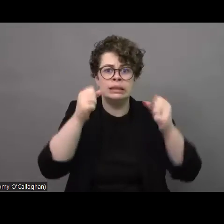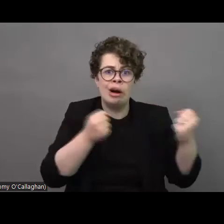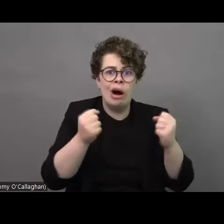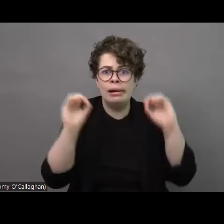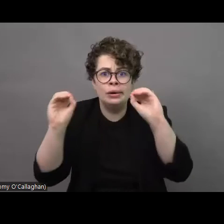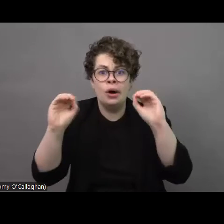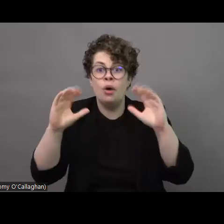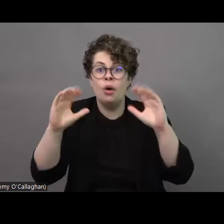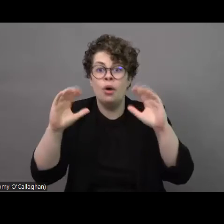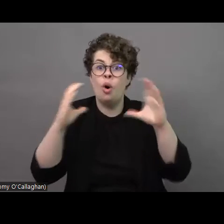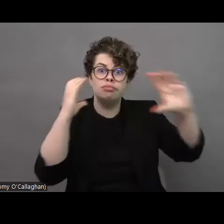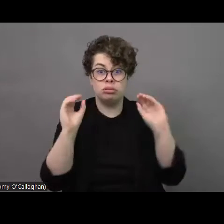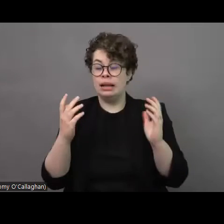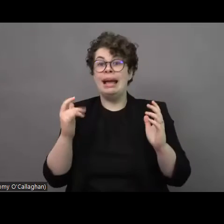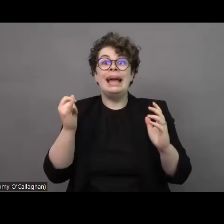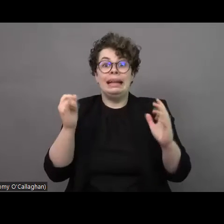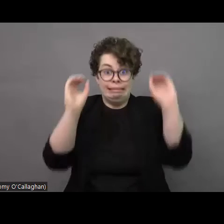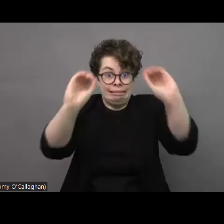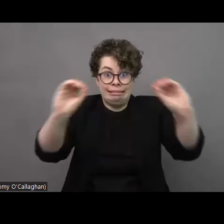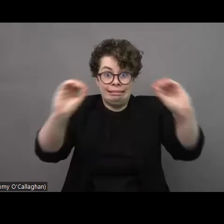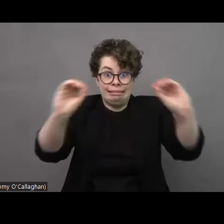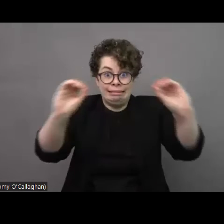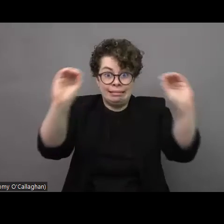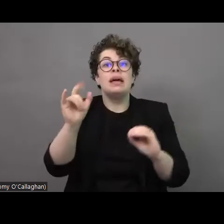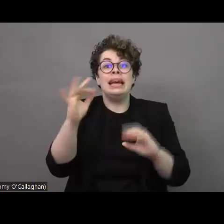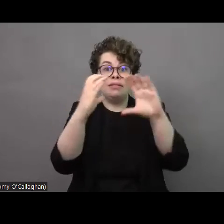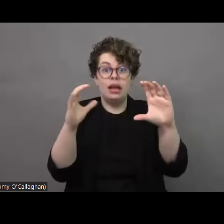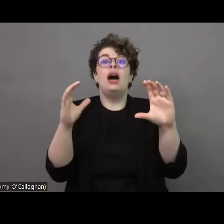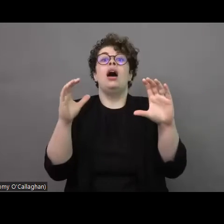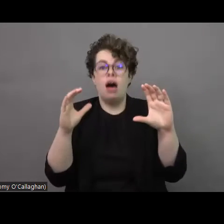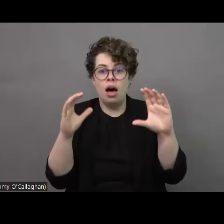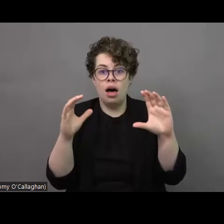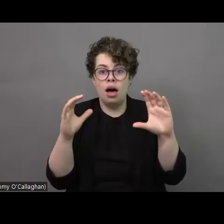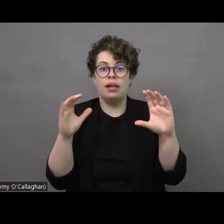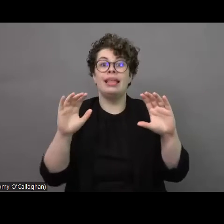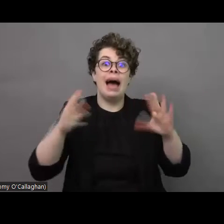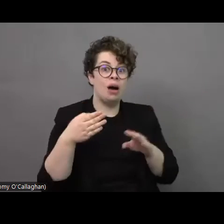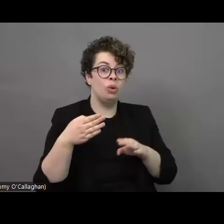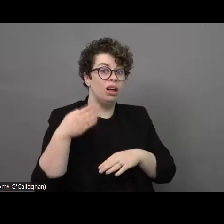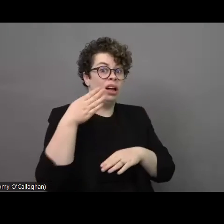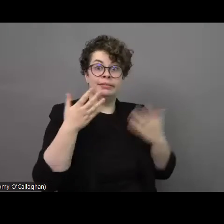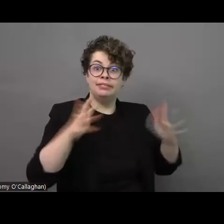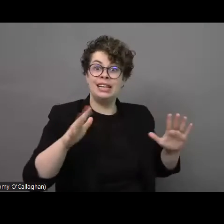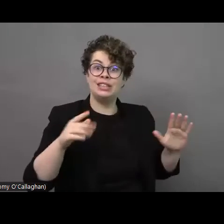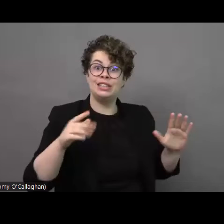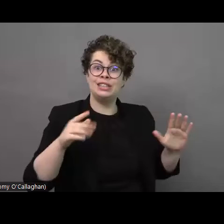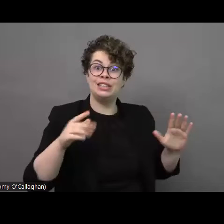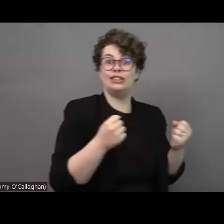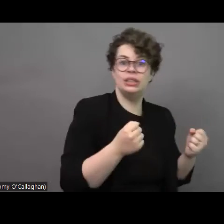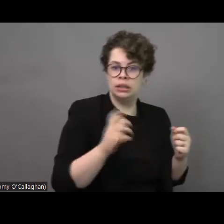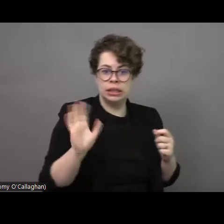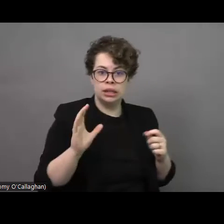if they do have transport it's very difficult to actually reach the destination for a person with disabilities it's actually impossible